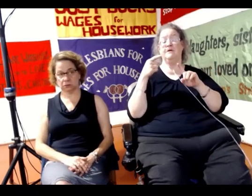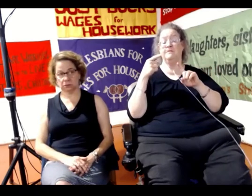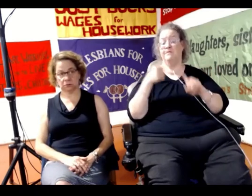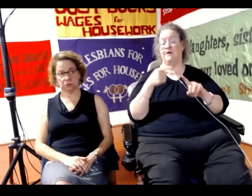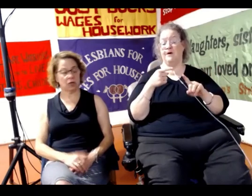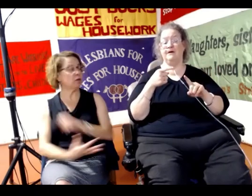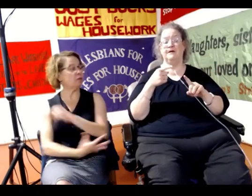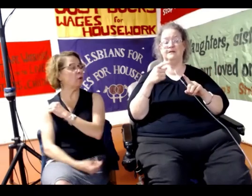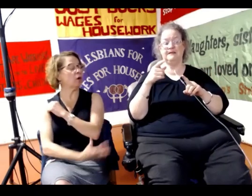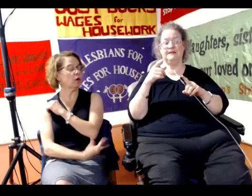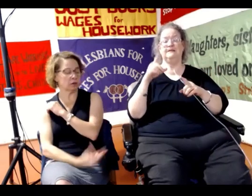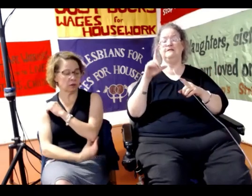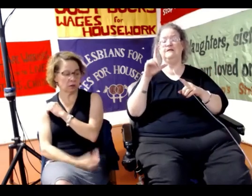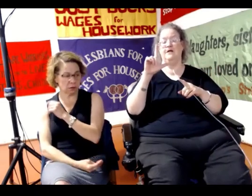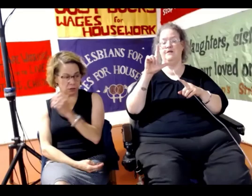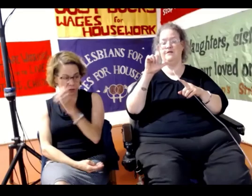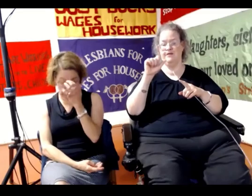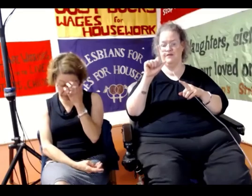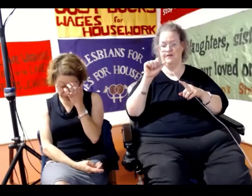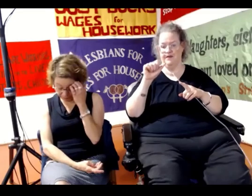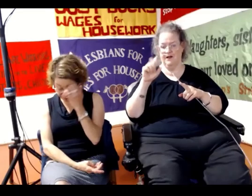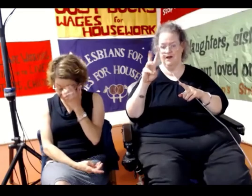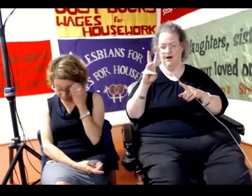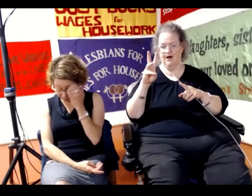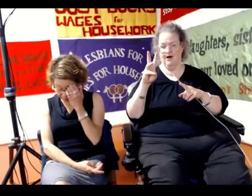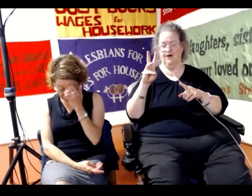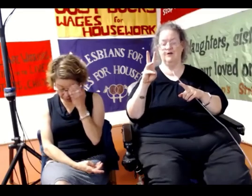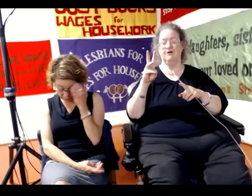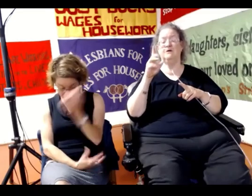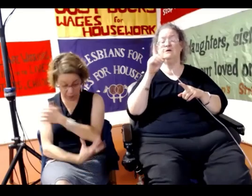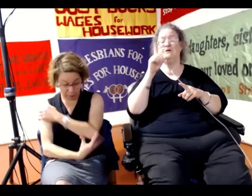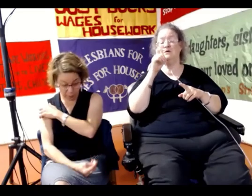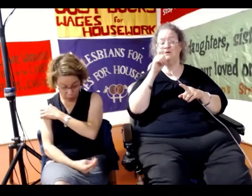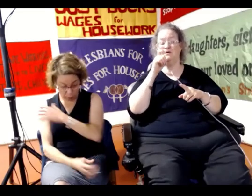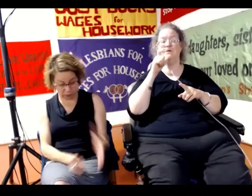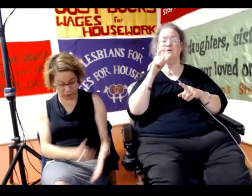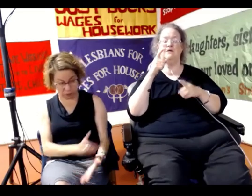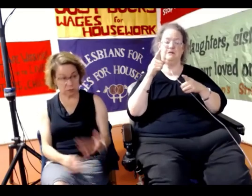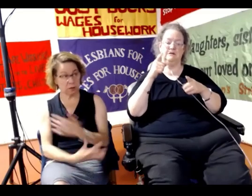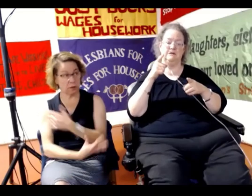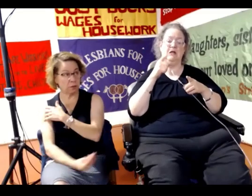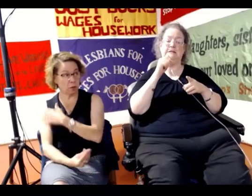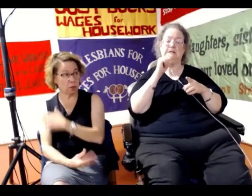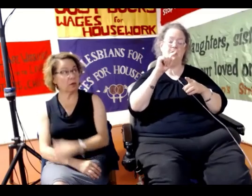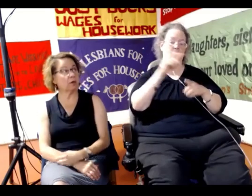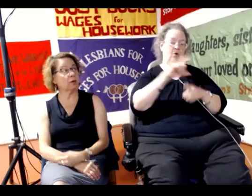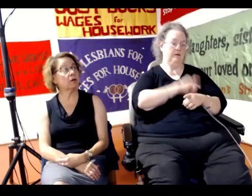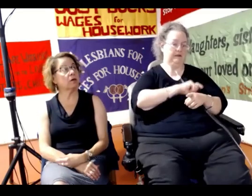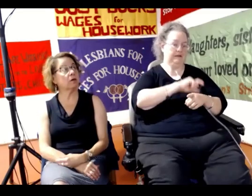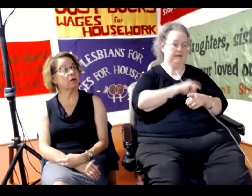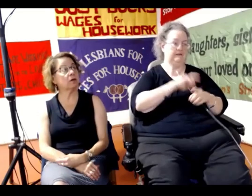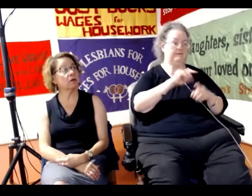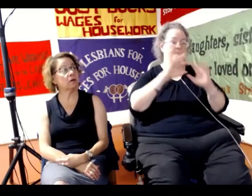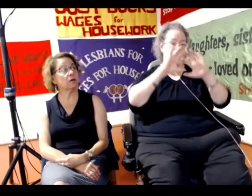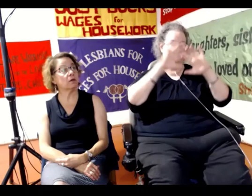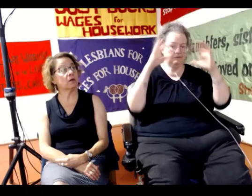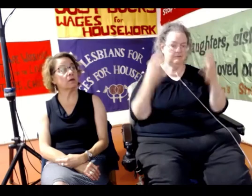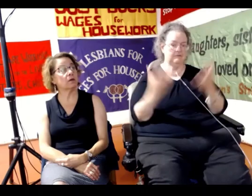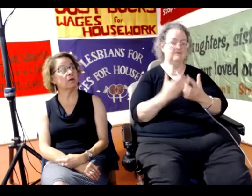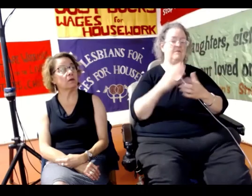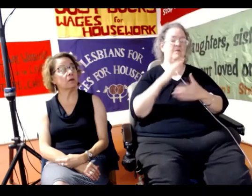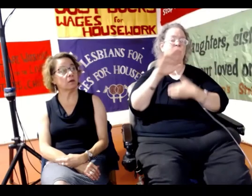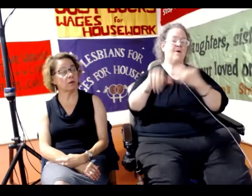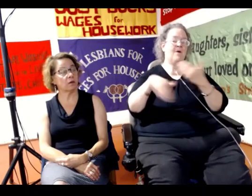discriminated by the law enforcement. The poor is actually discriminated by the whole criminal administration of justice.